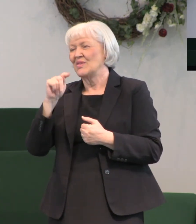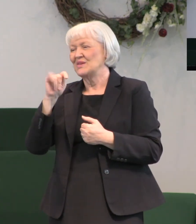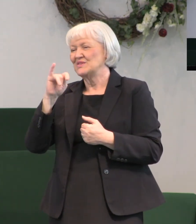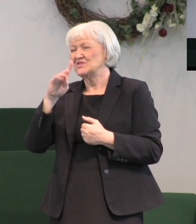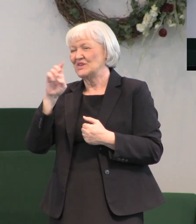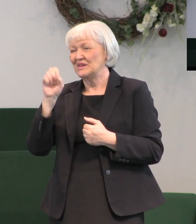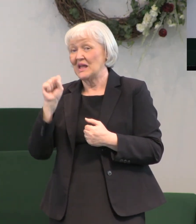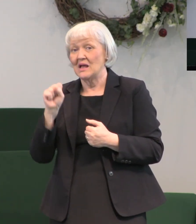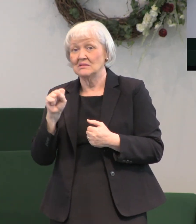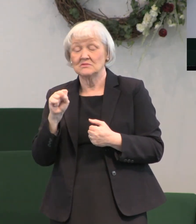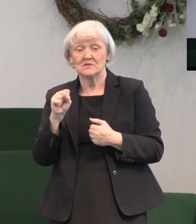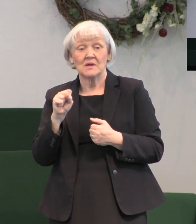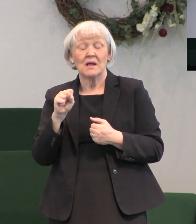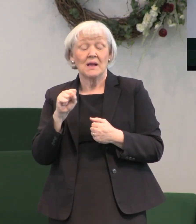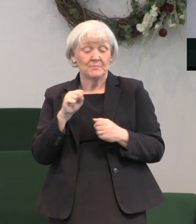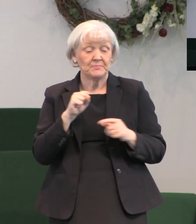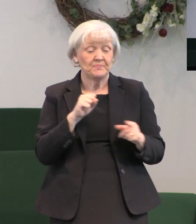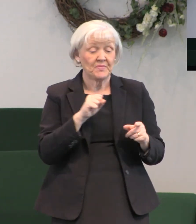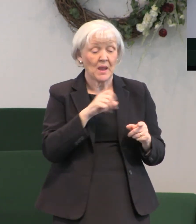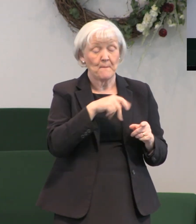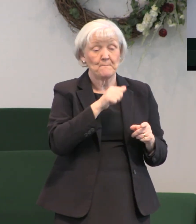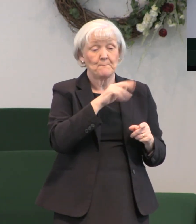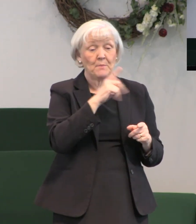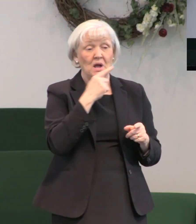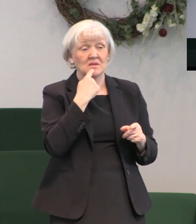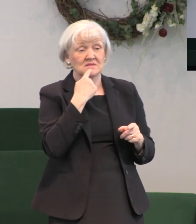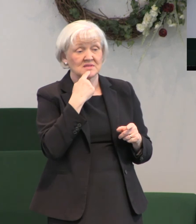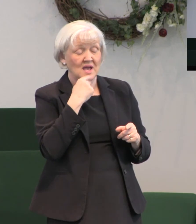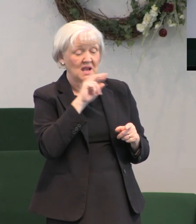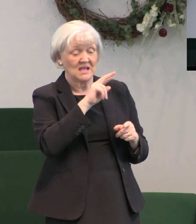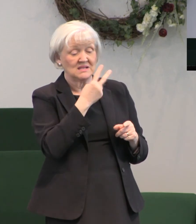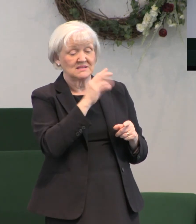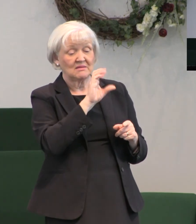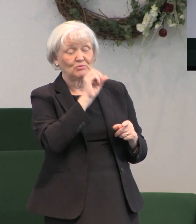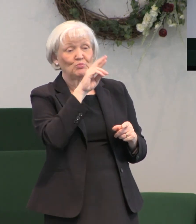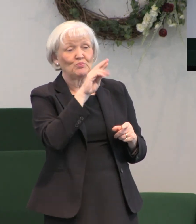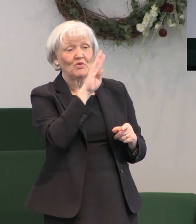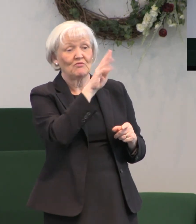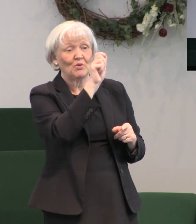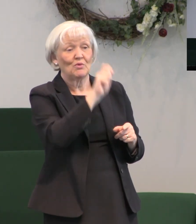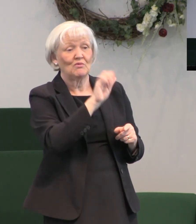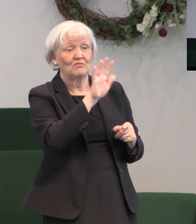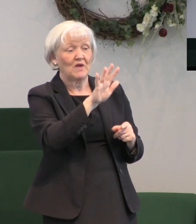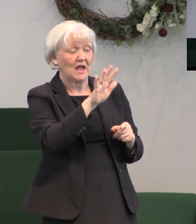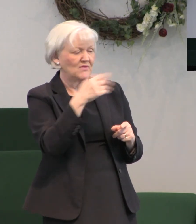Paul said in 2 Corinthians 4-5 for we preach not ourselves